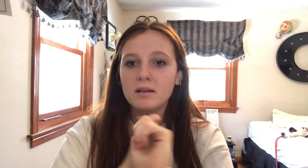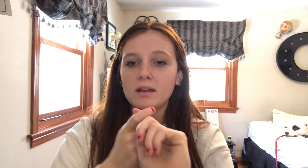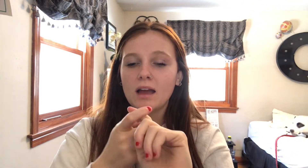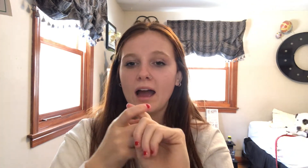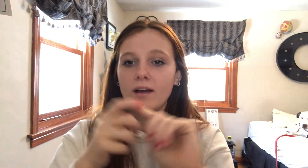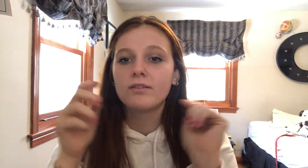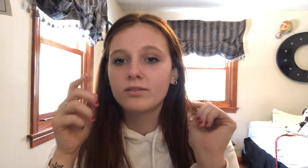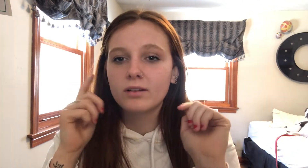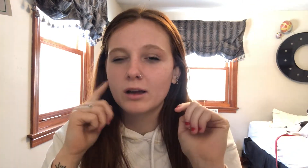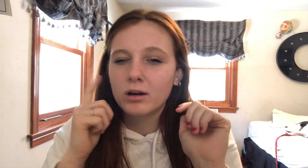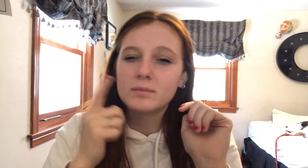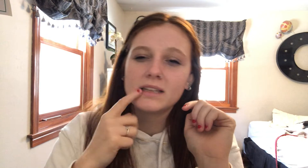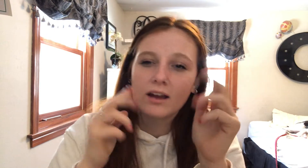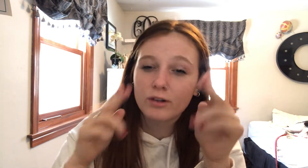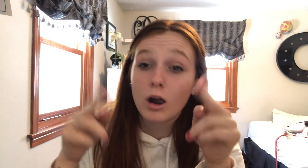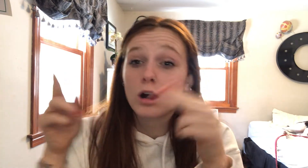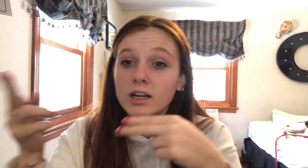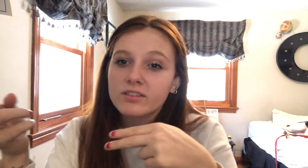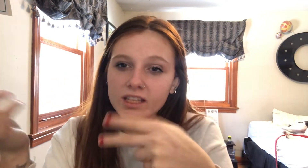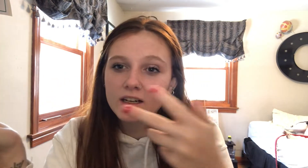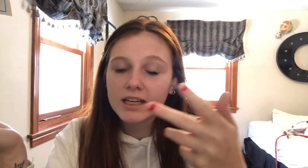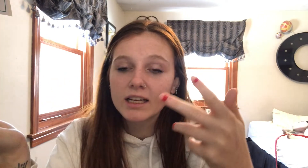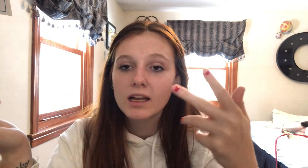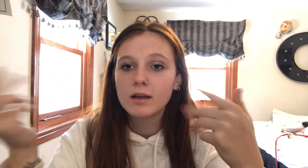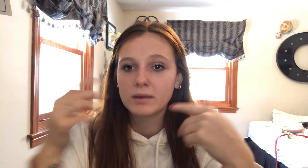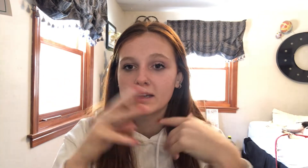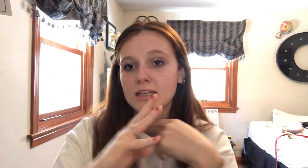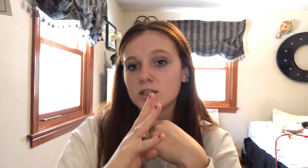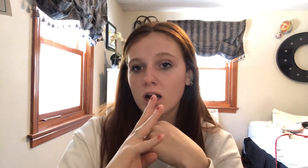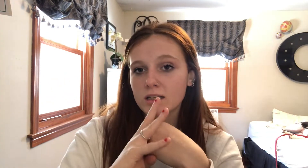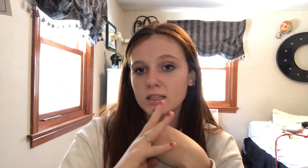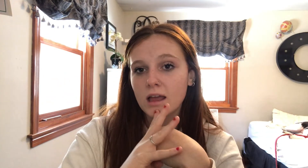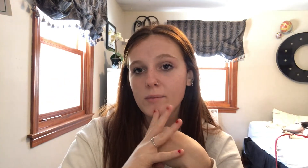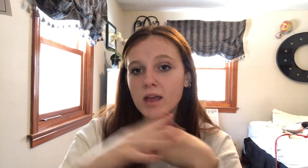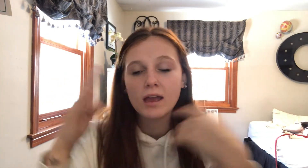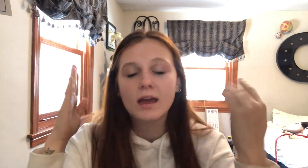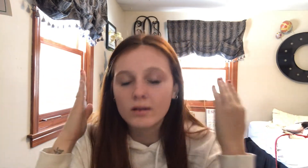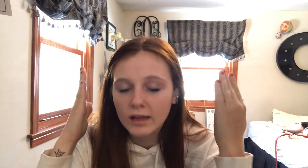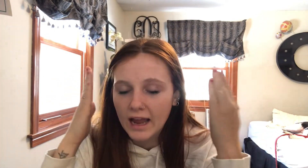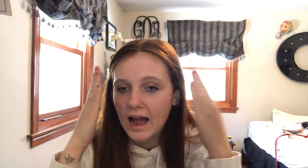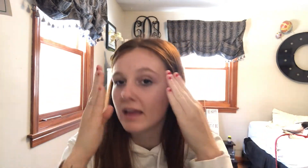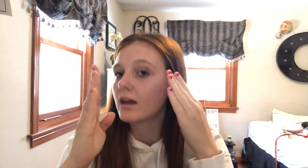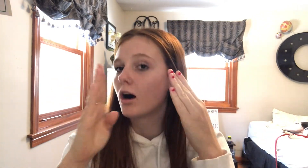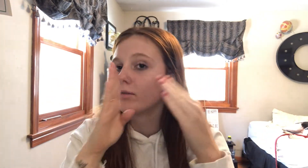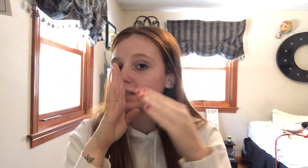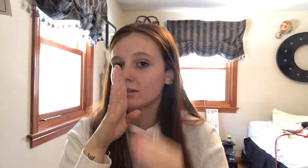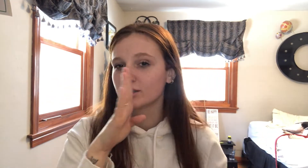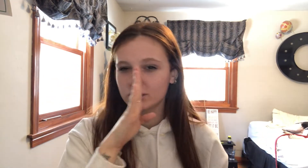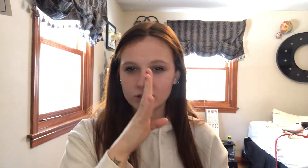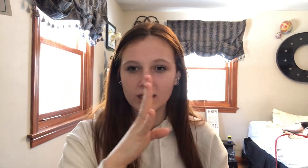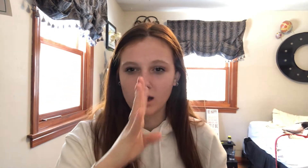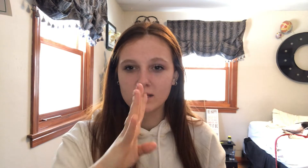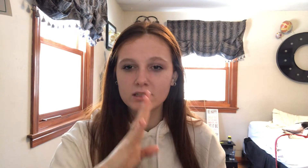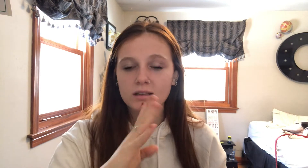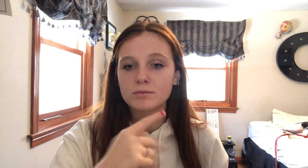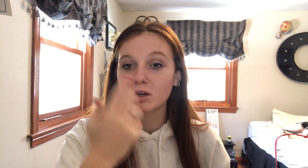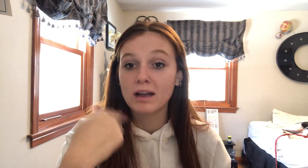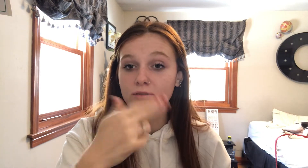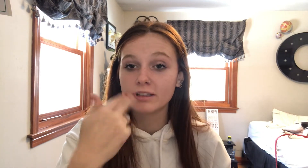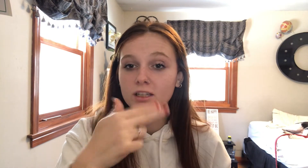have like, or I'm deaf or hard of hearing because I talk to them and like, I always look straight onto them. So I read their